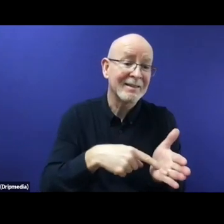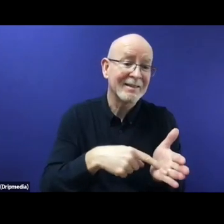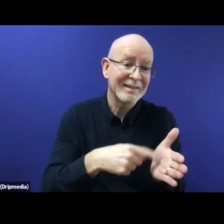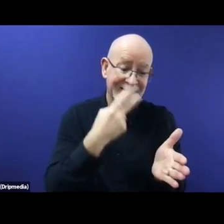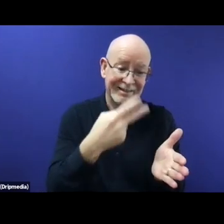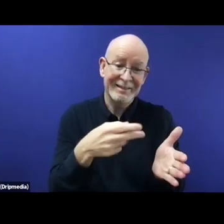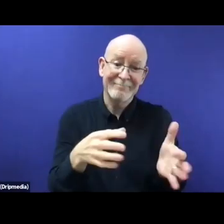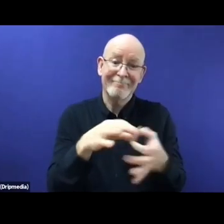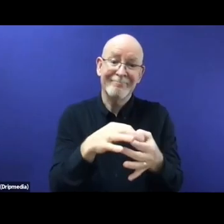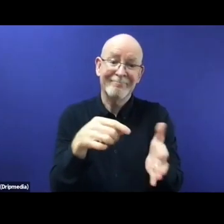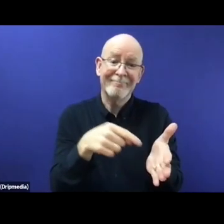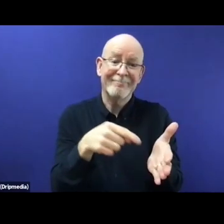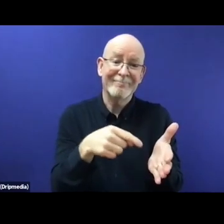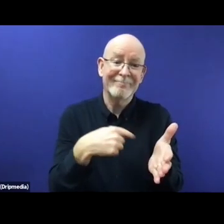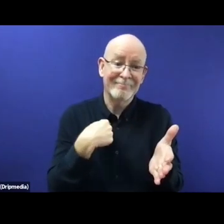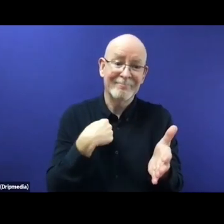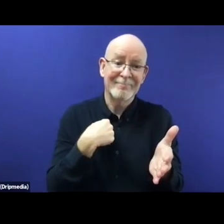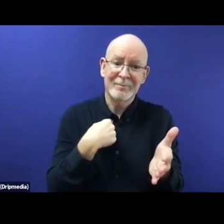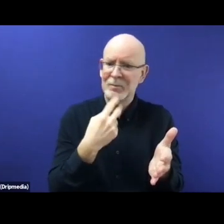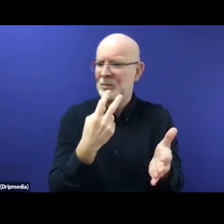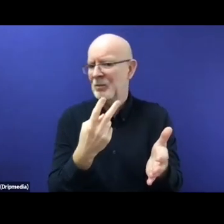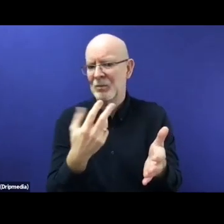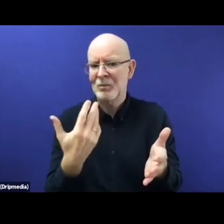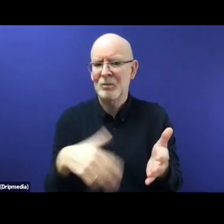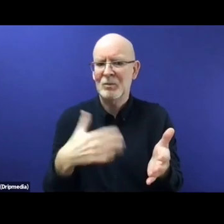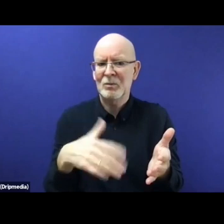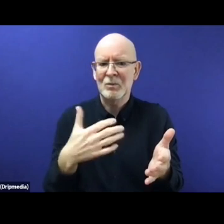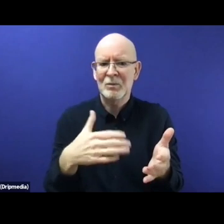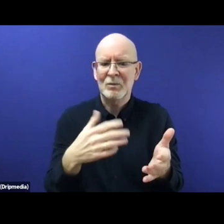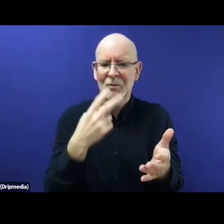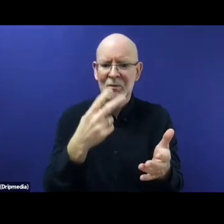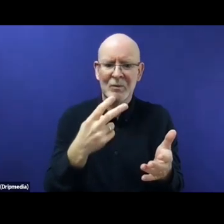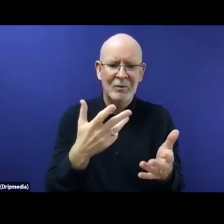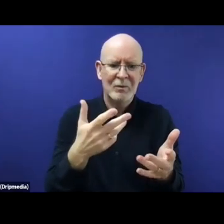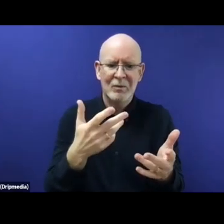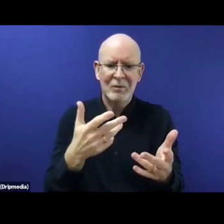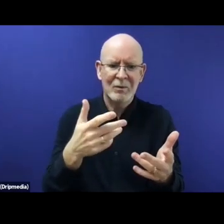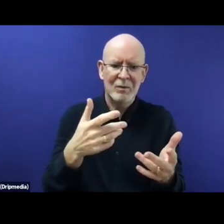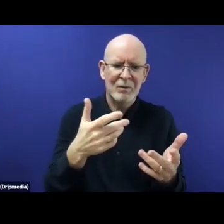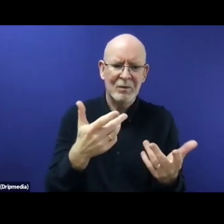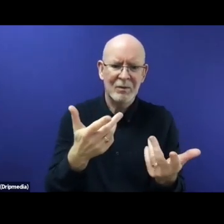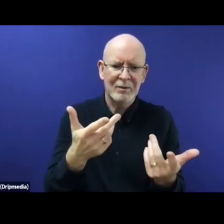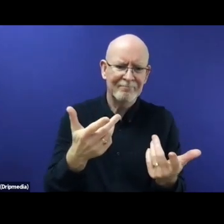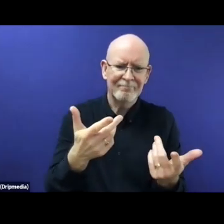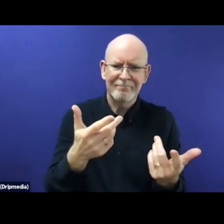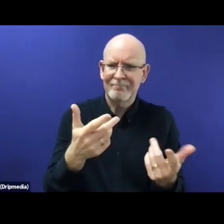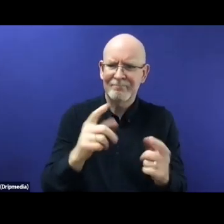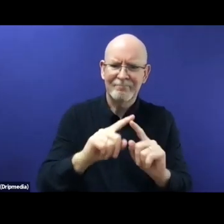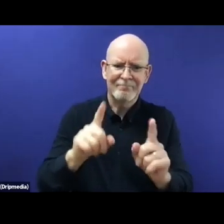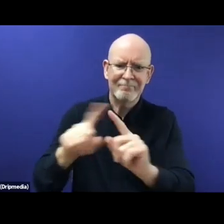arrivals or mixed migration flows. And this will then play together with the idea of safe countries of origin in